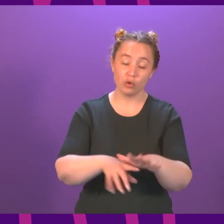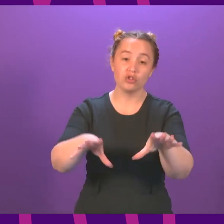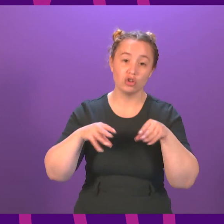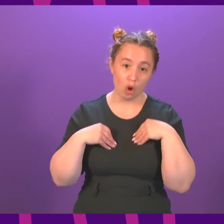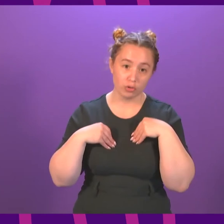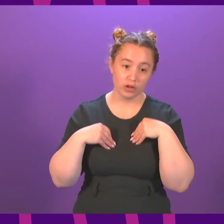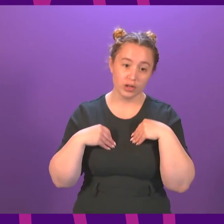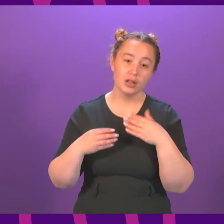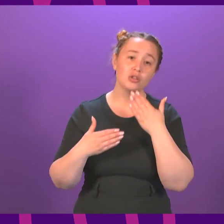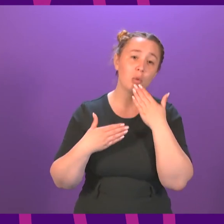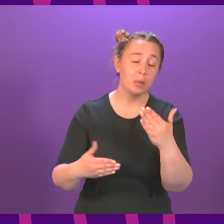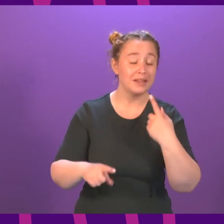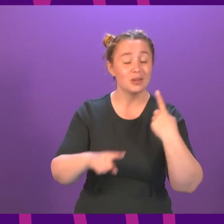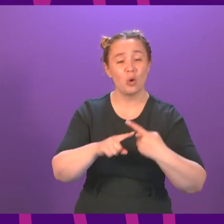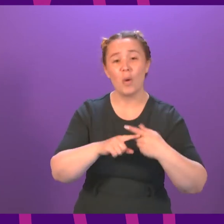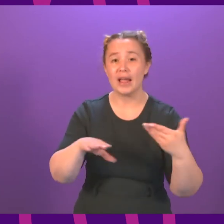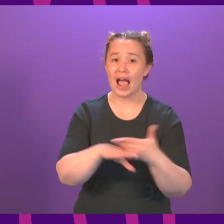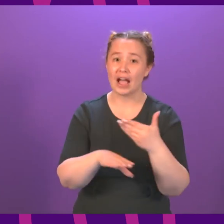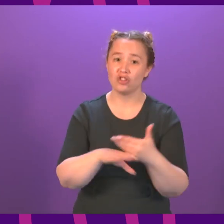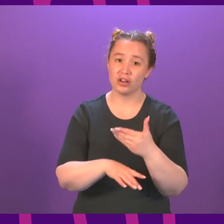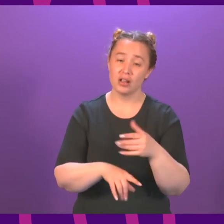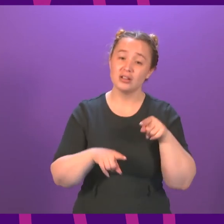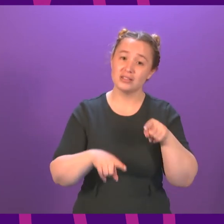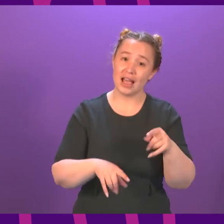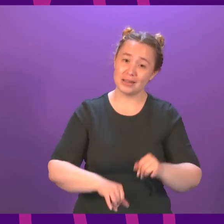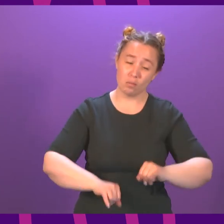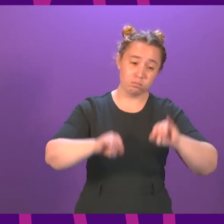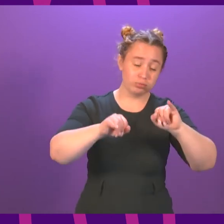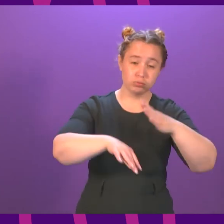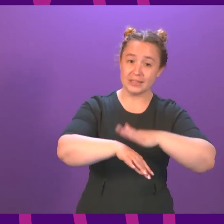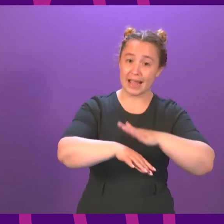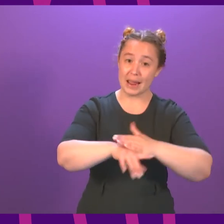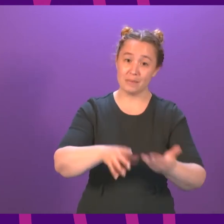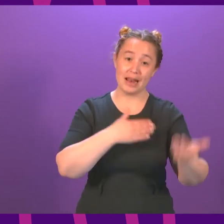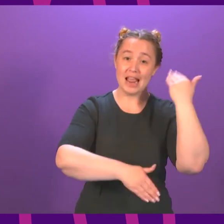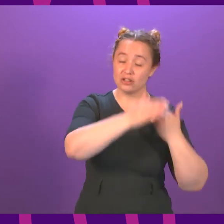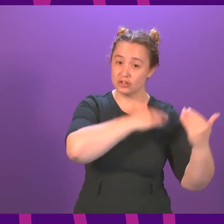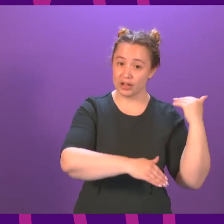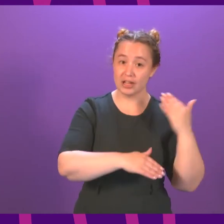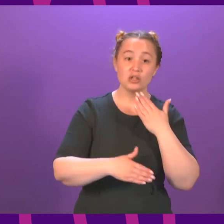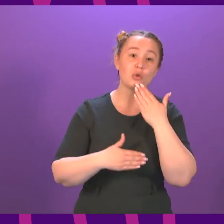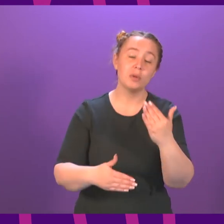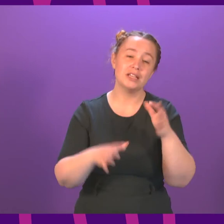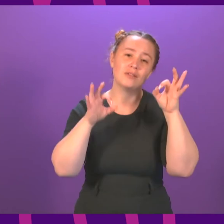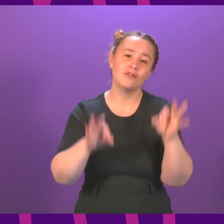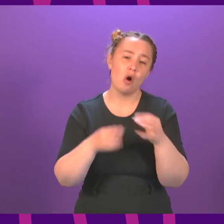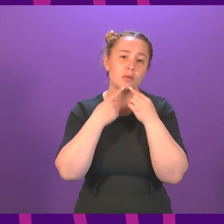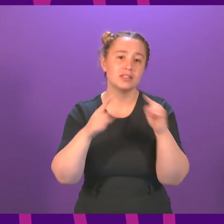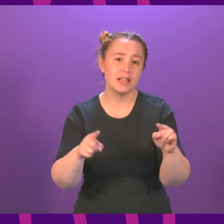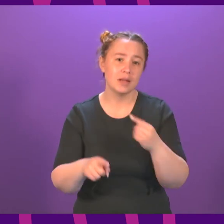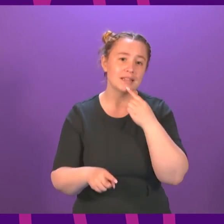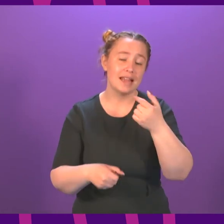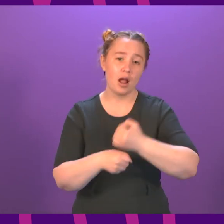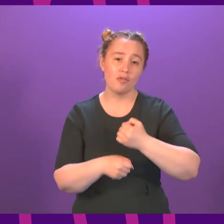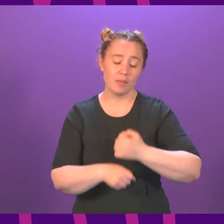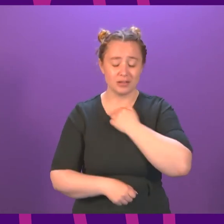urge the First Minister to take swift action to confront this shameful chapter in Scotland's history and deliver as soon as possible a formal statement to Parliament issuing a